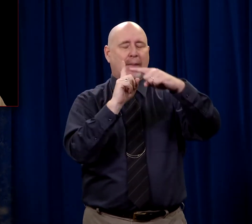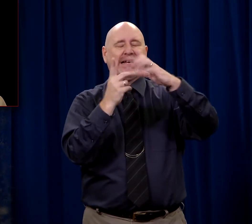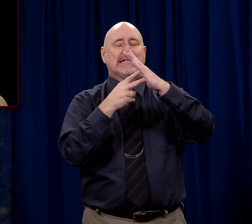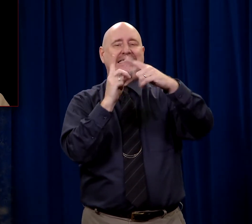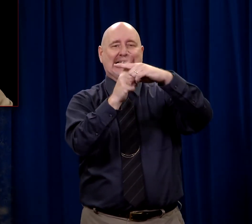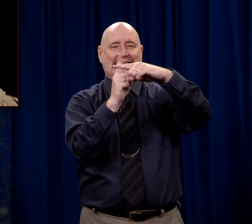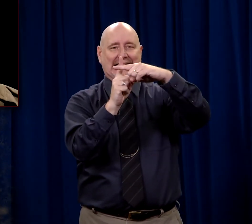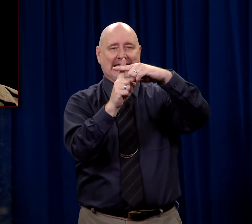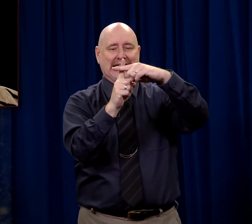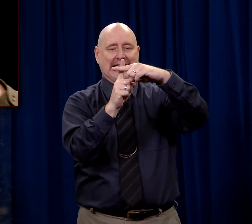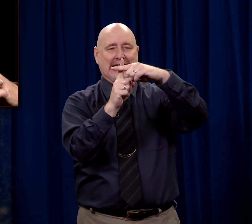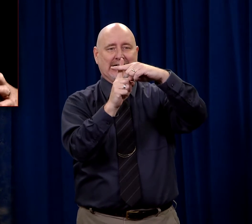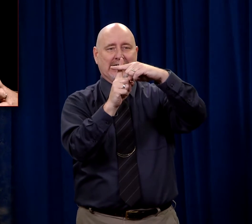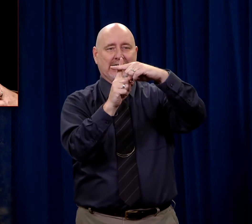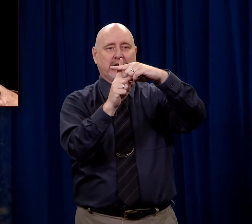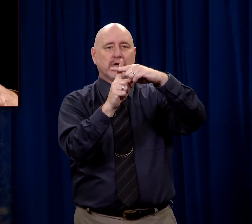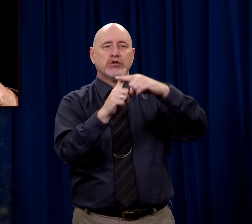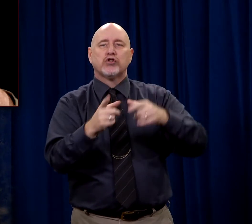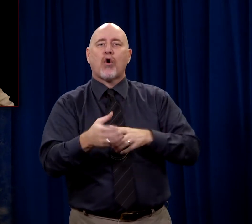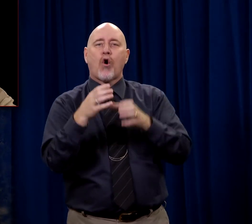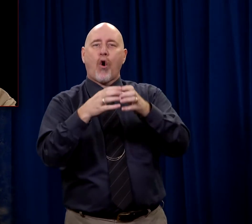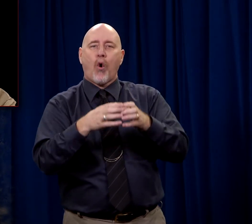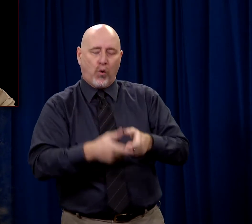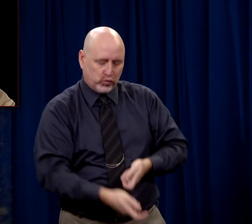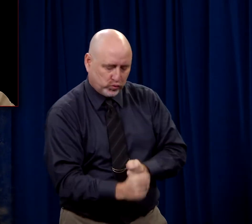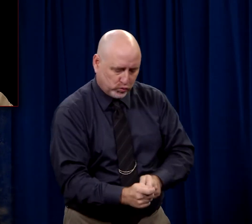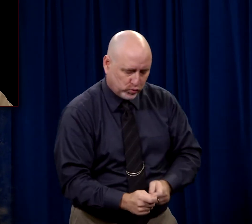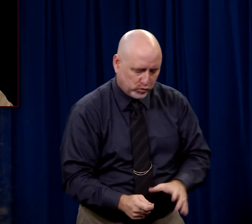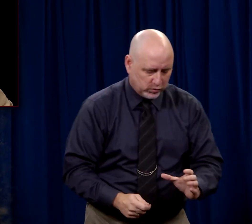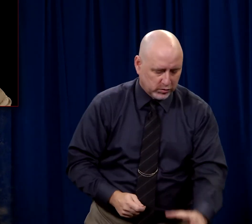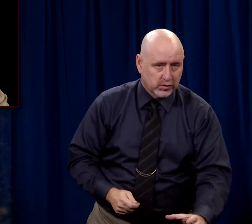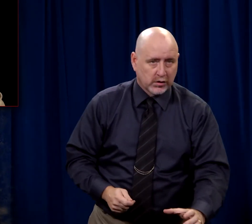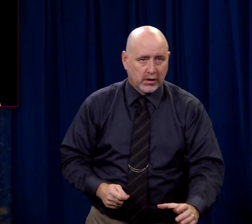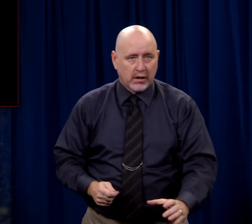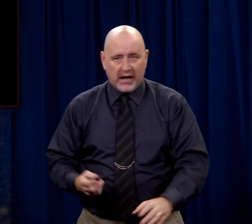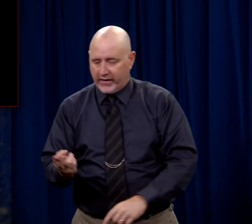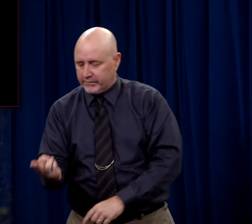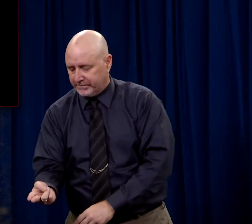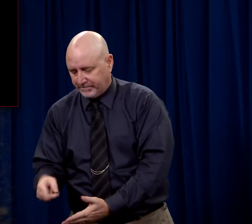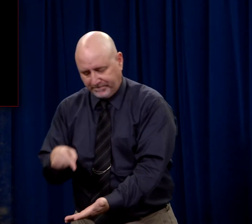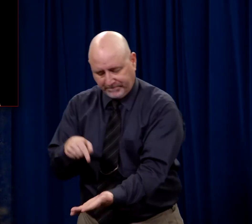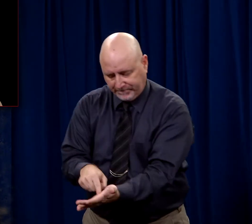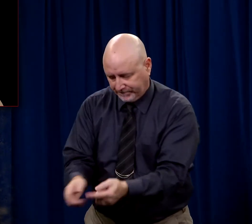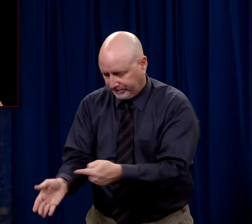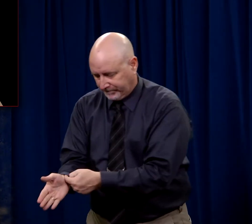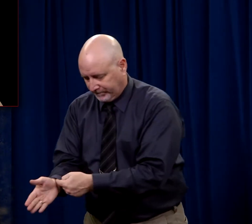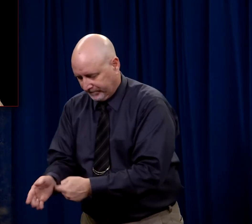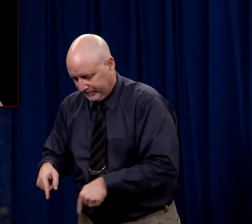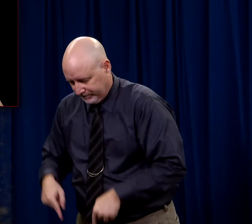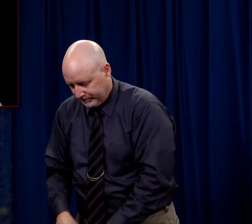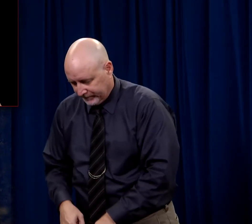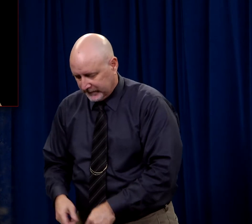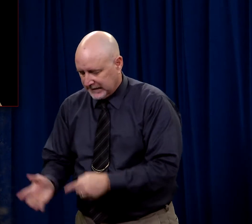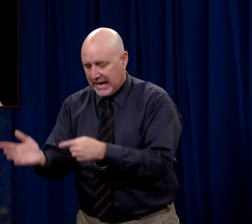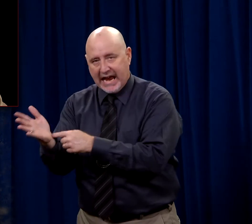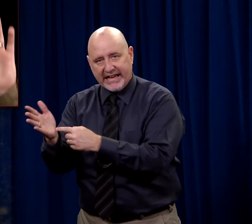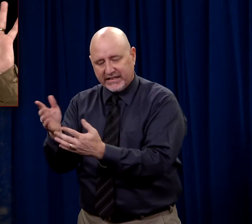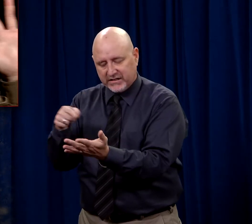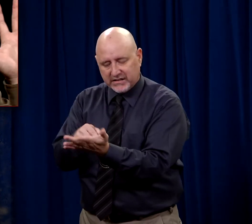Like a tree, rather. And they would have dug a hole and attached him with nails to the cross, going through